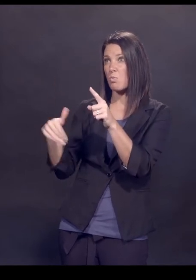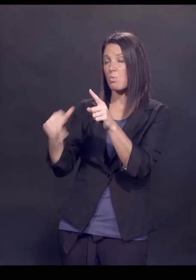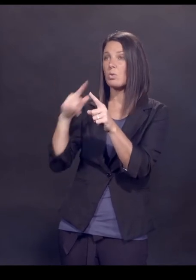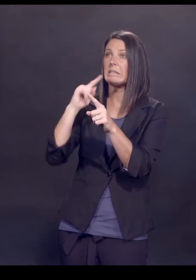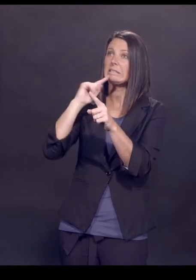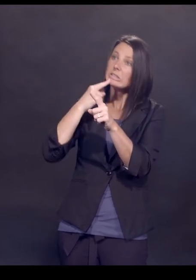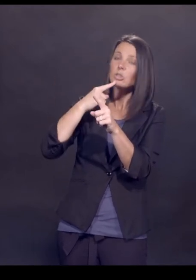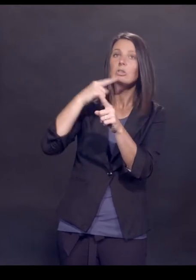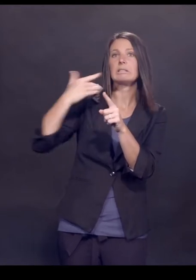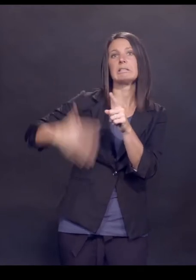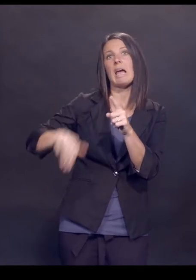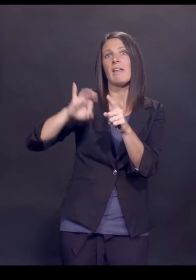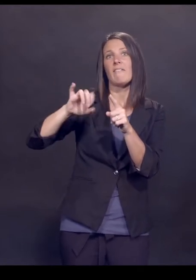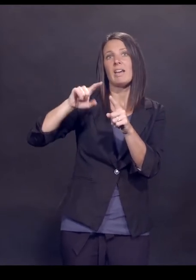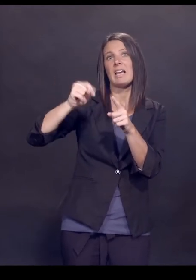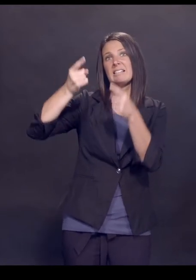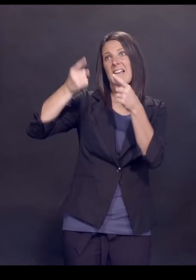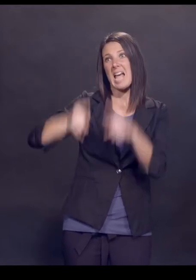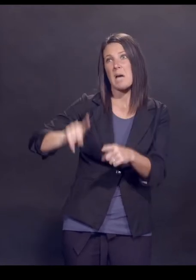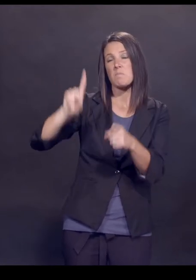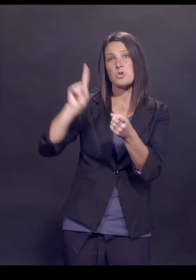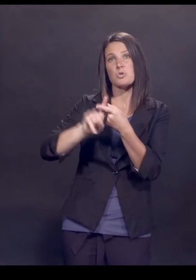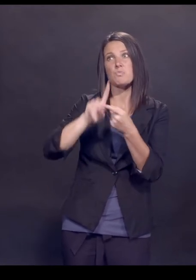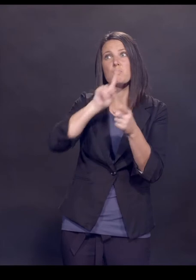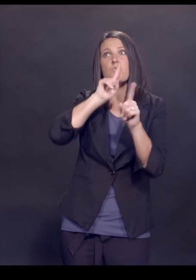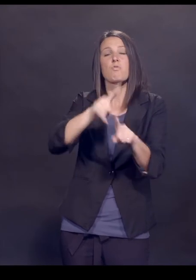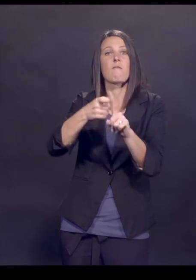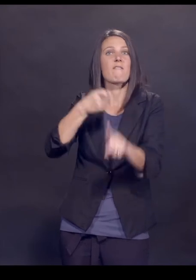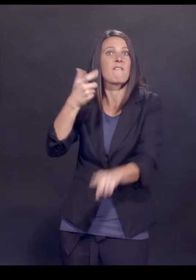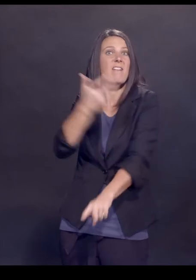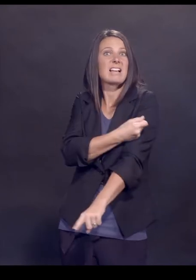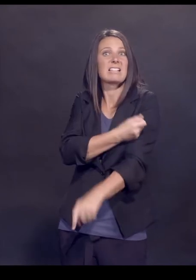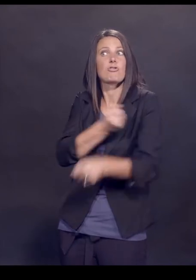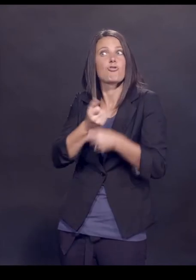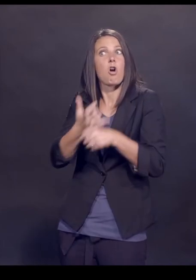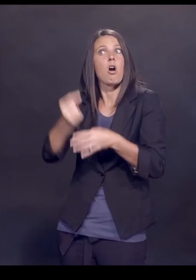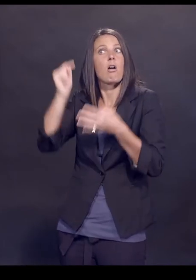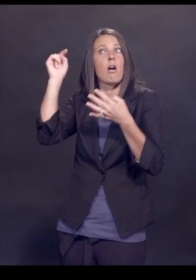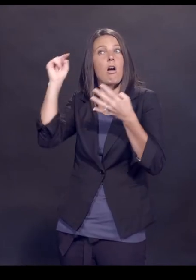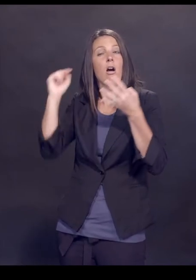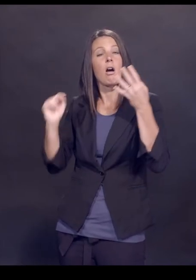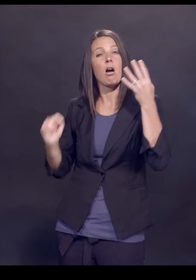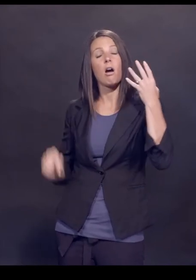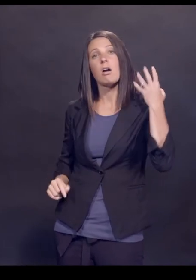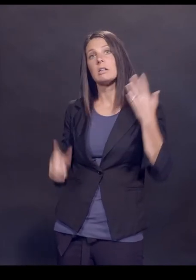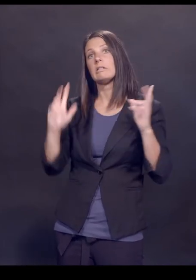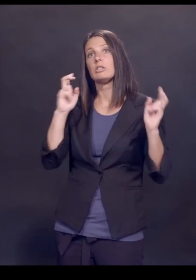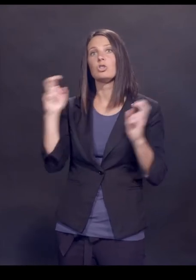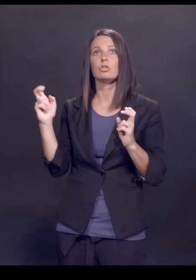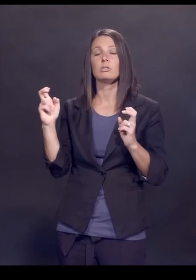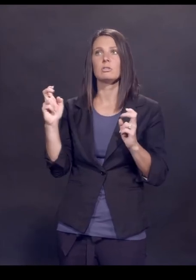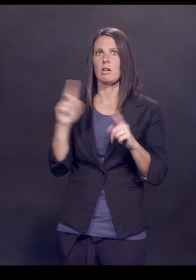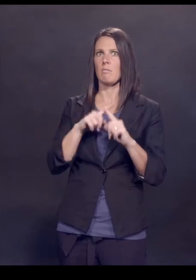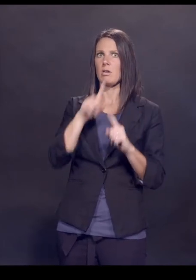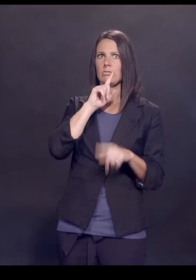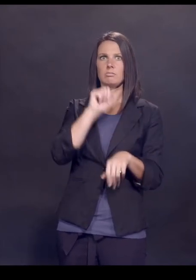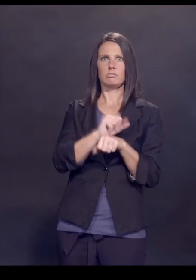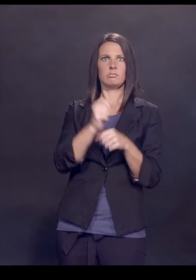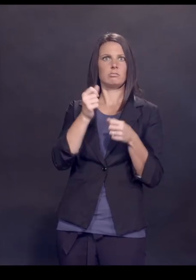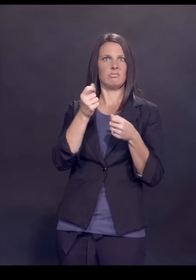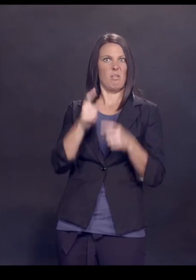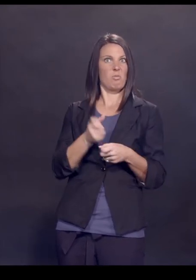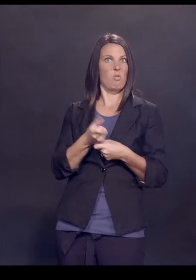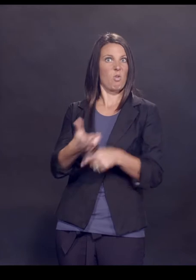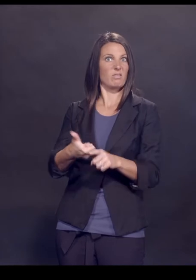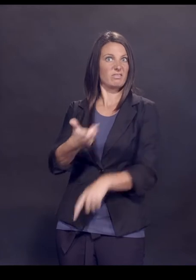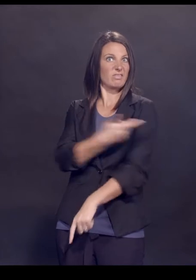are being reported to, you know, following the vaccine, even though we don't, we have no idea whether or not they're causally associated. Probably the worst